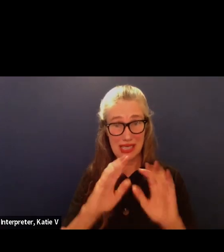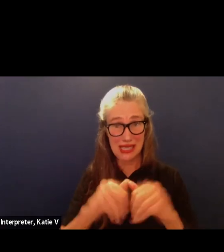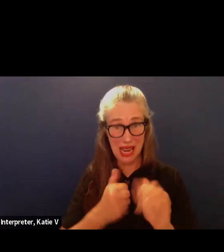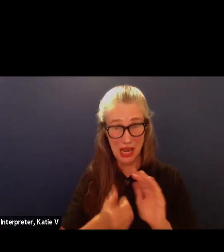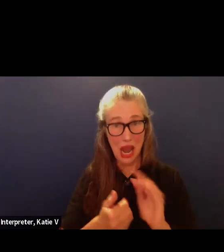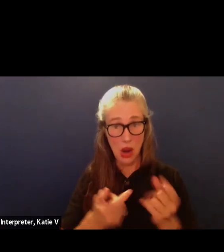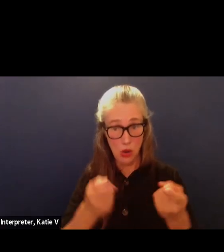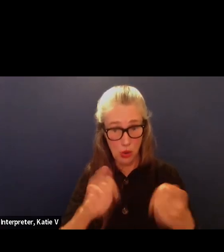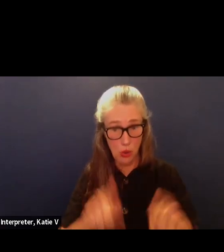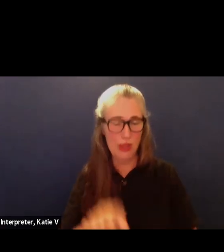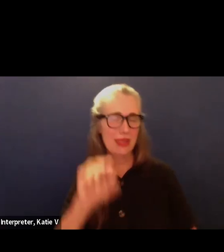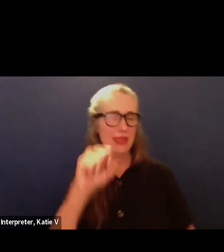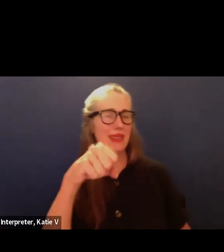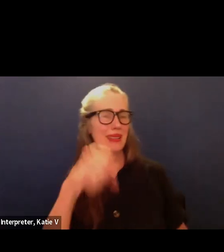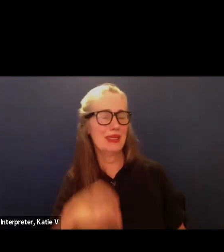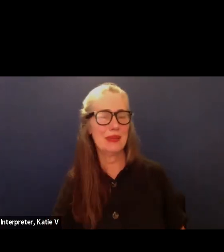Yes.